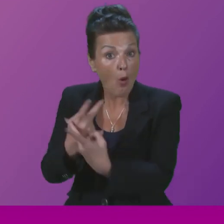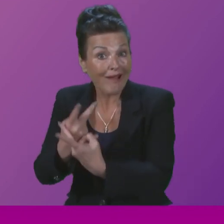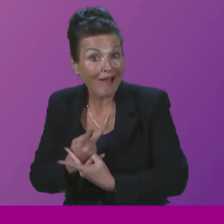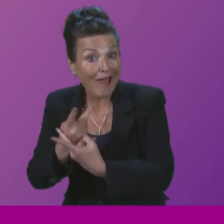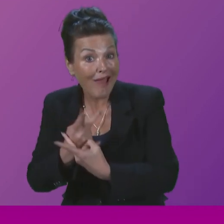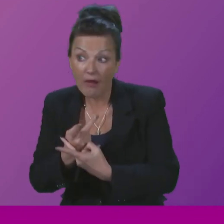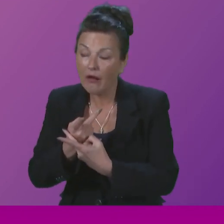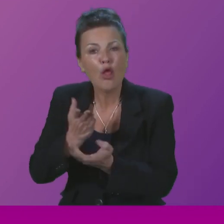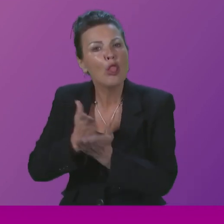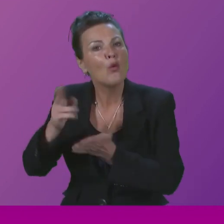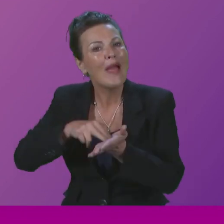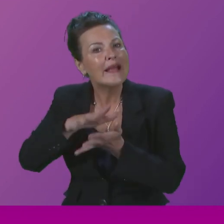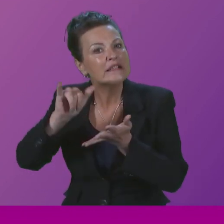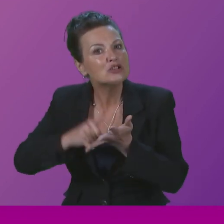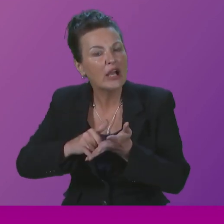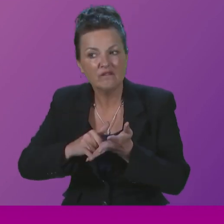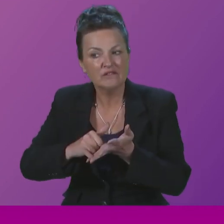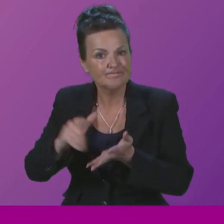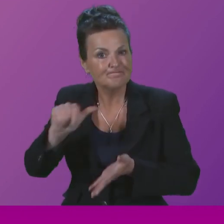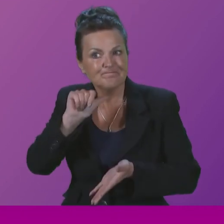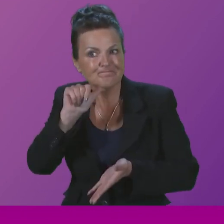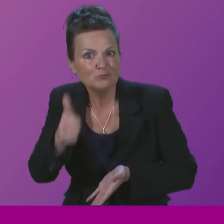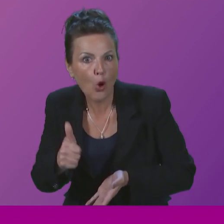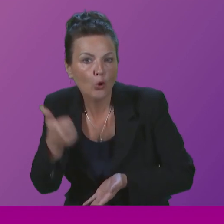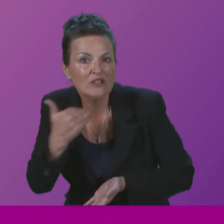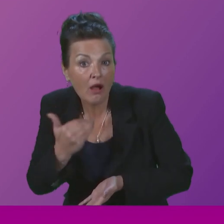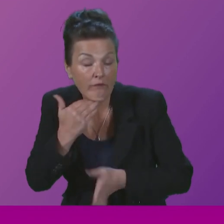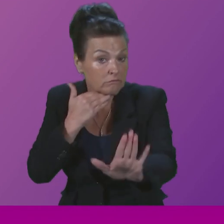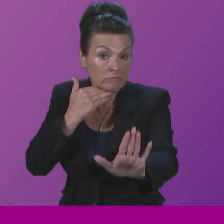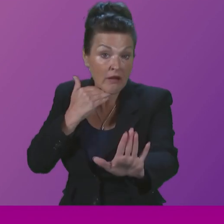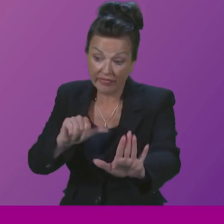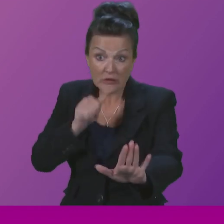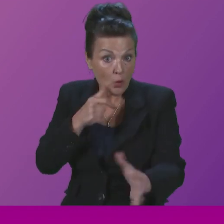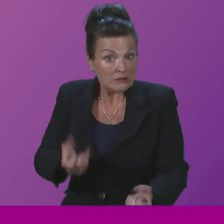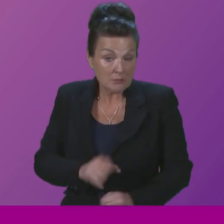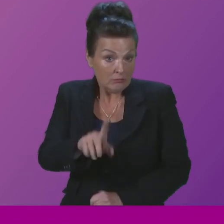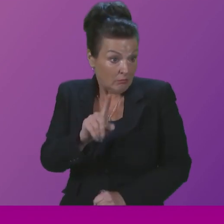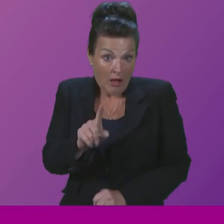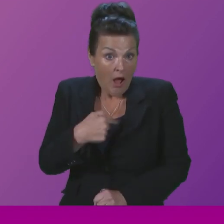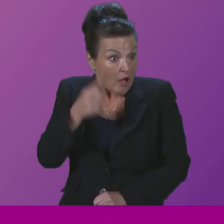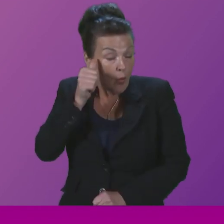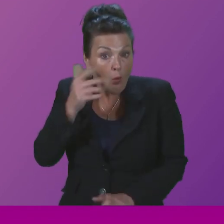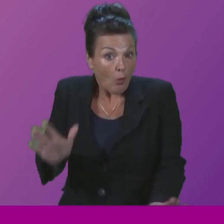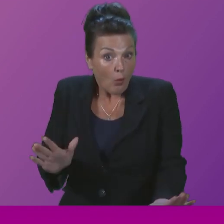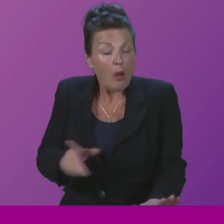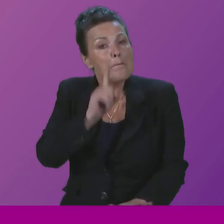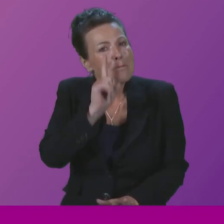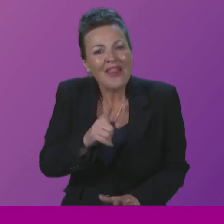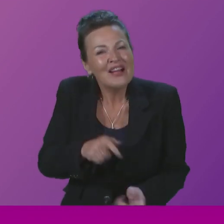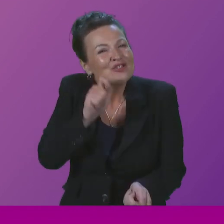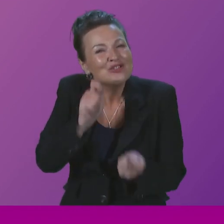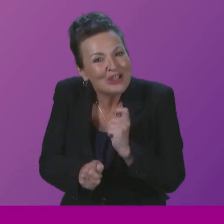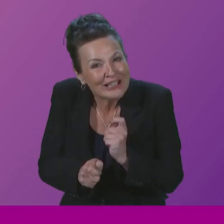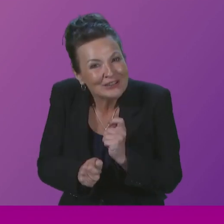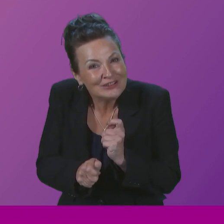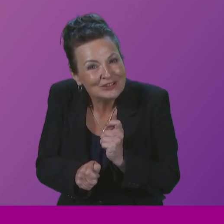NHS is not what all of us expect, then that is unacceptable and I'm never going to stop saying that. That does not change the fact that for